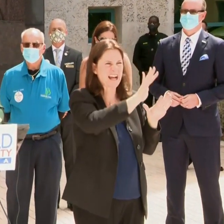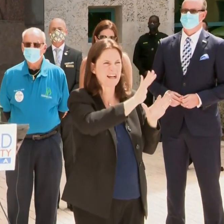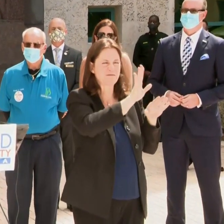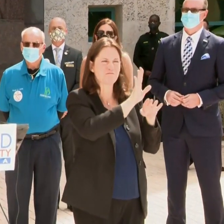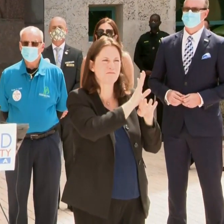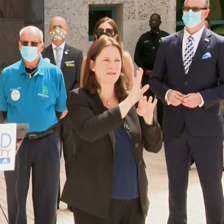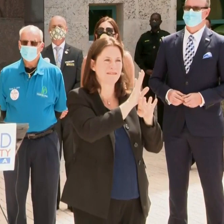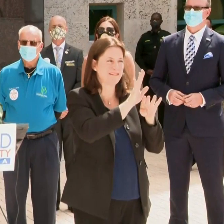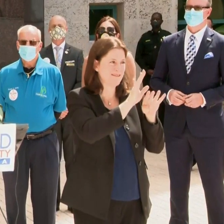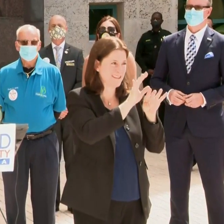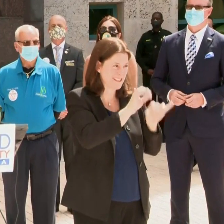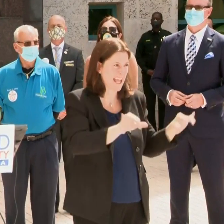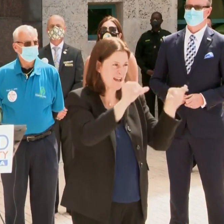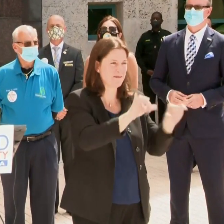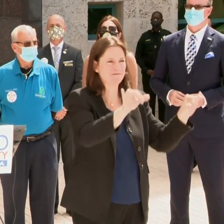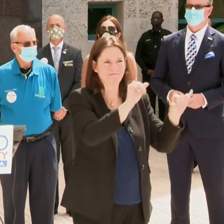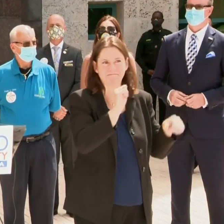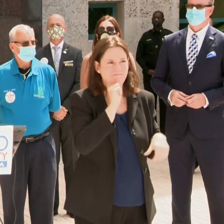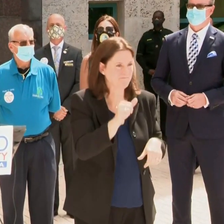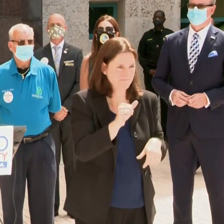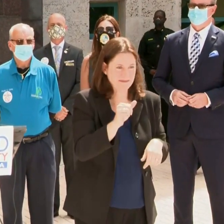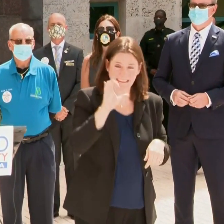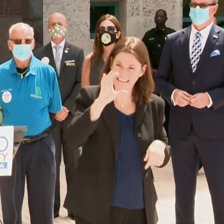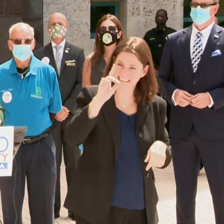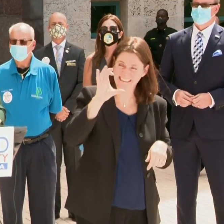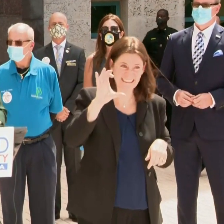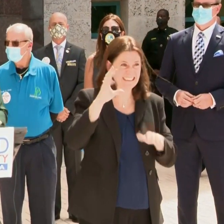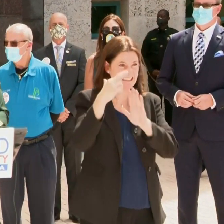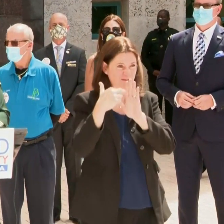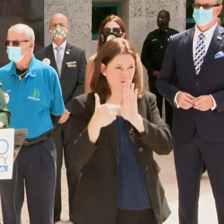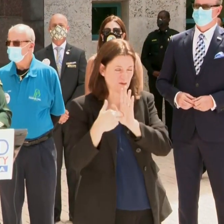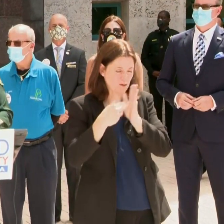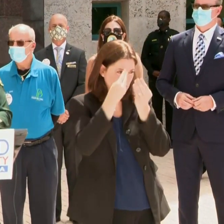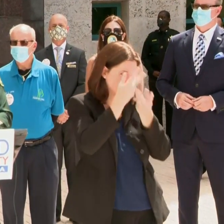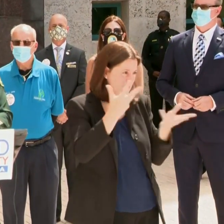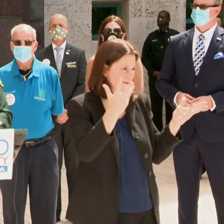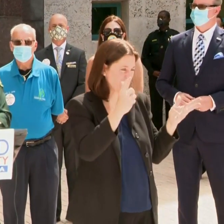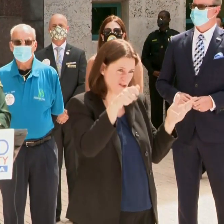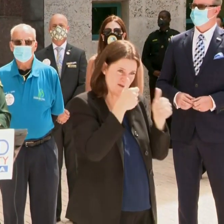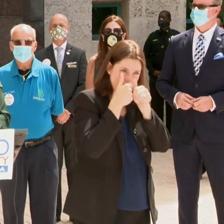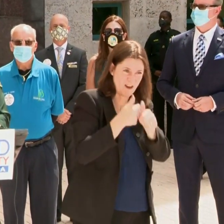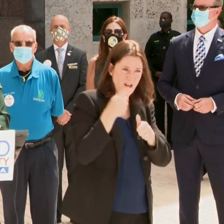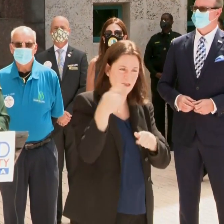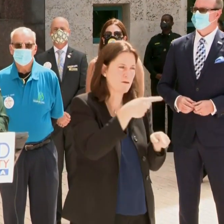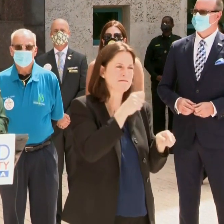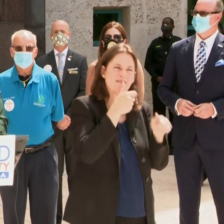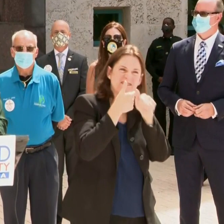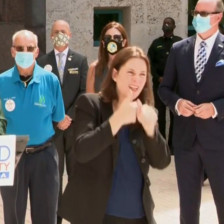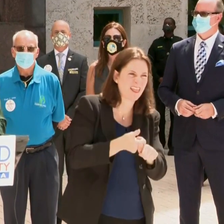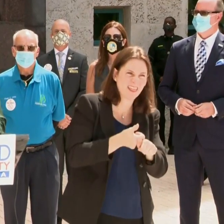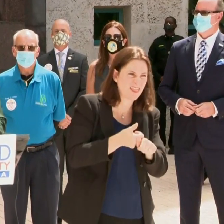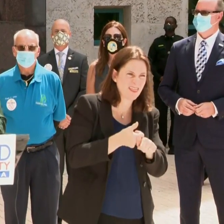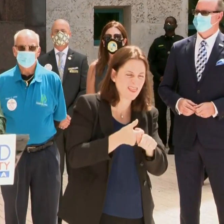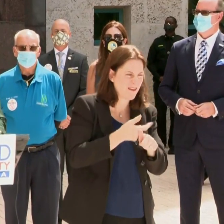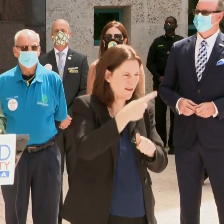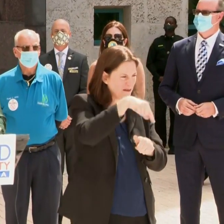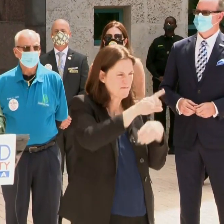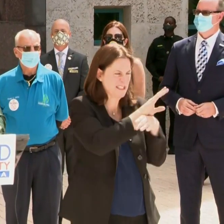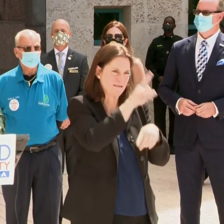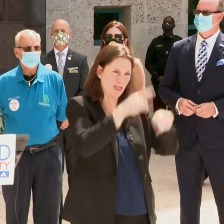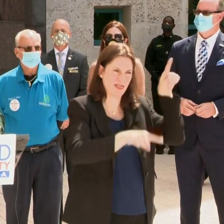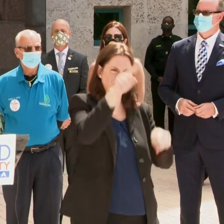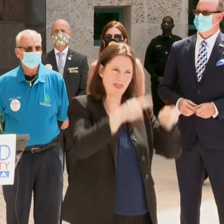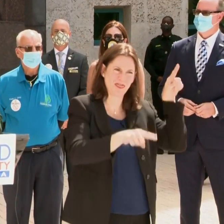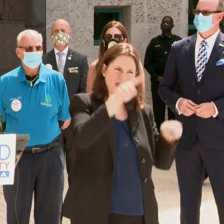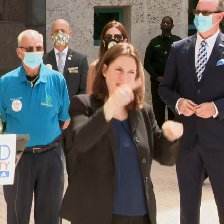inconsistent in complying with the CDC recommendations that things have been put forth both at the state level and the county level when it comes to the compliances